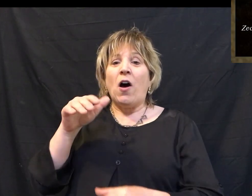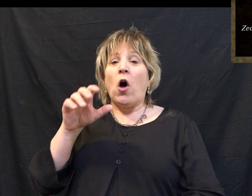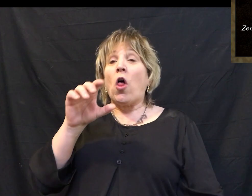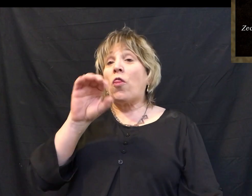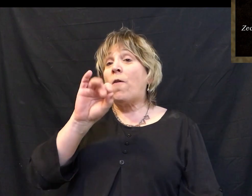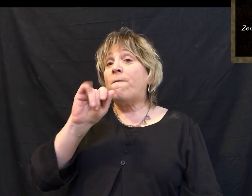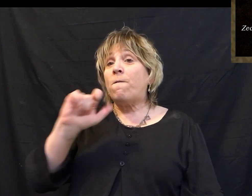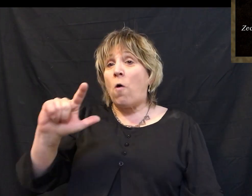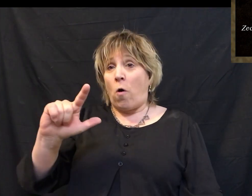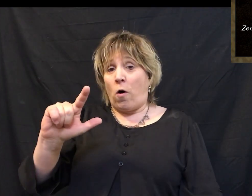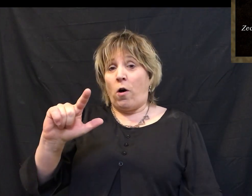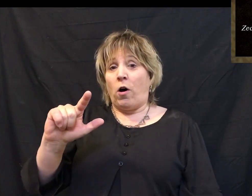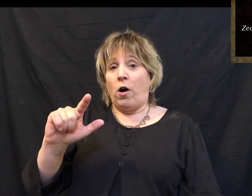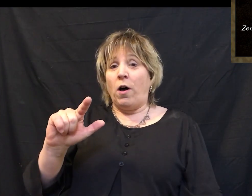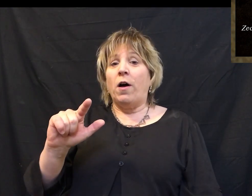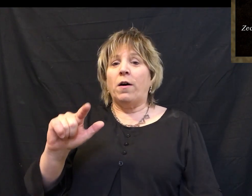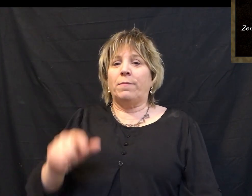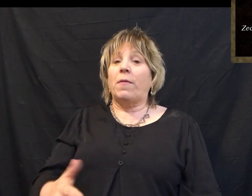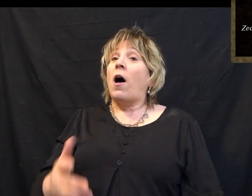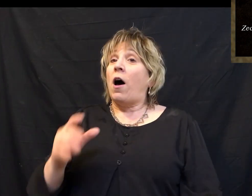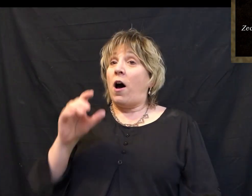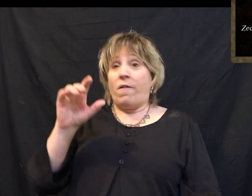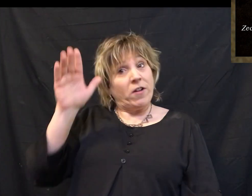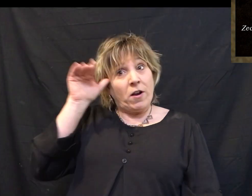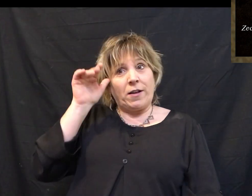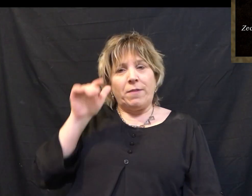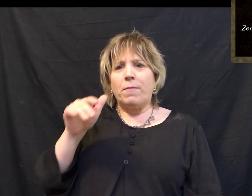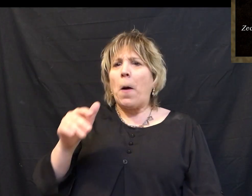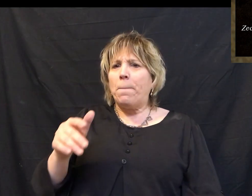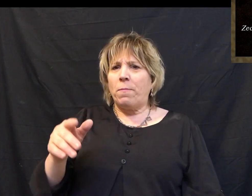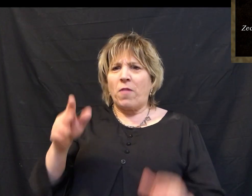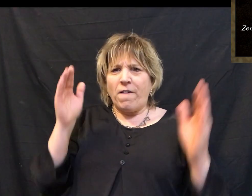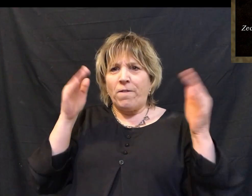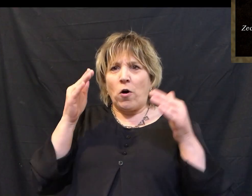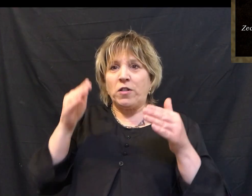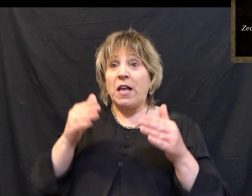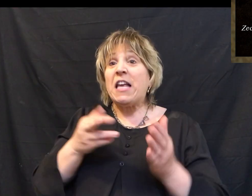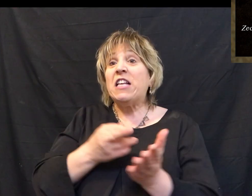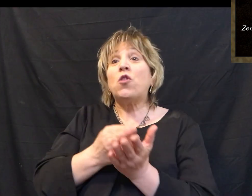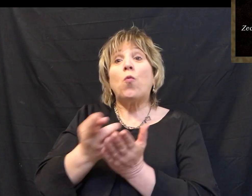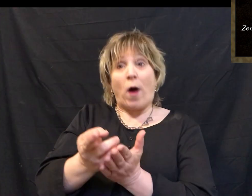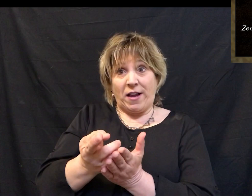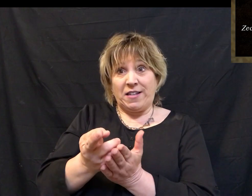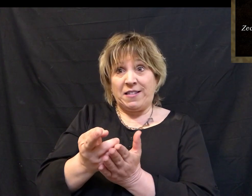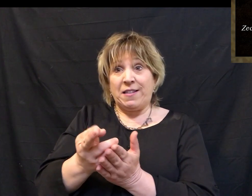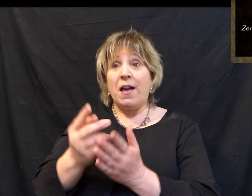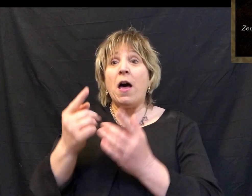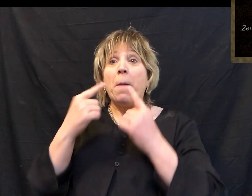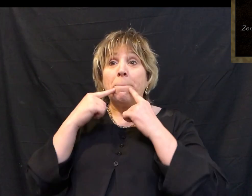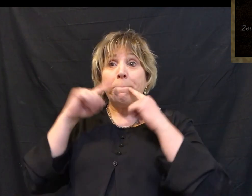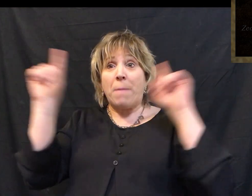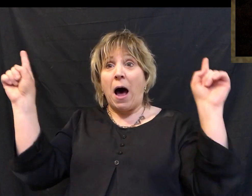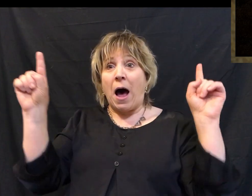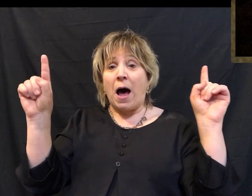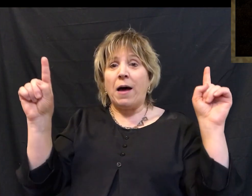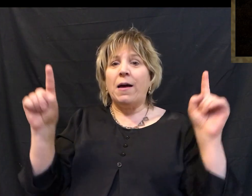a donkey, on a colt, the foal of a donkey. Let me draw your attention there where it says he is righteous, victorious